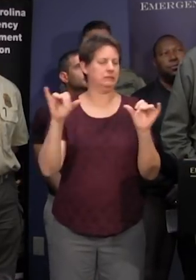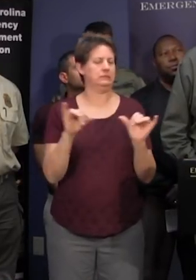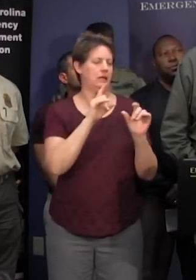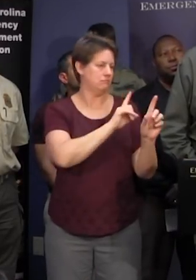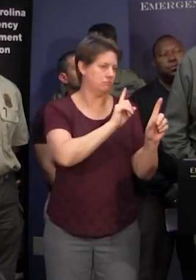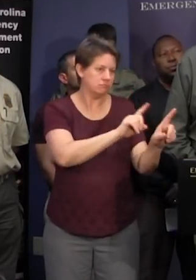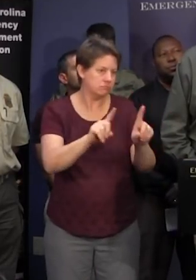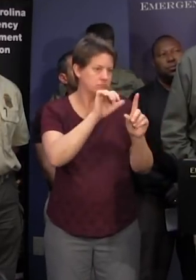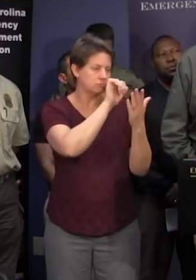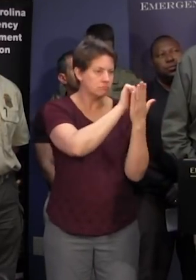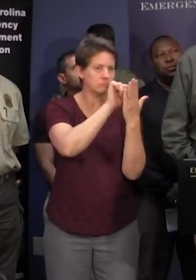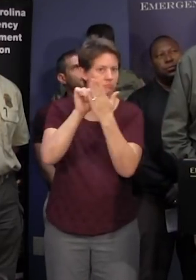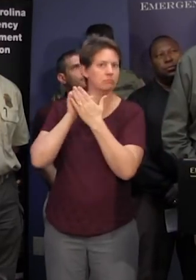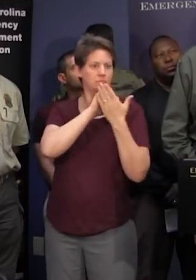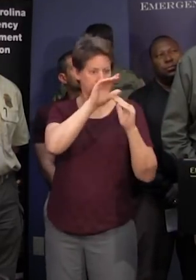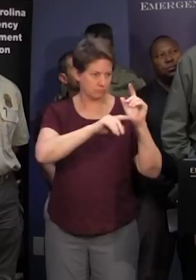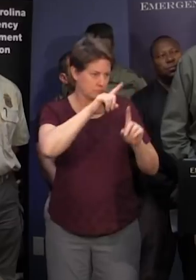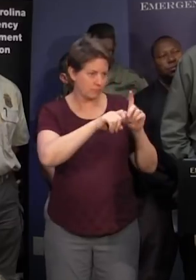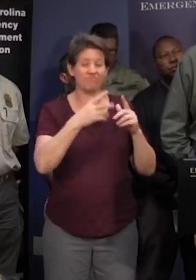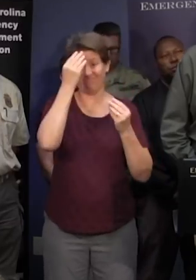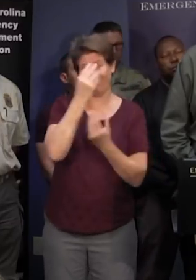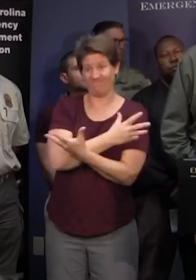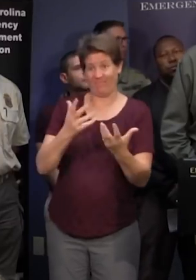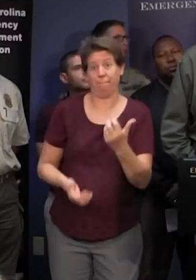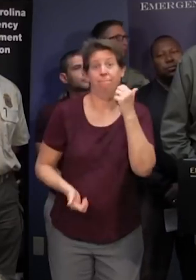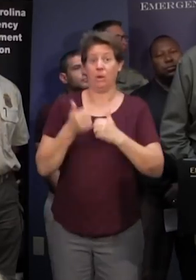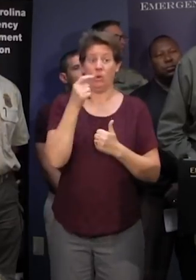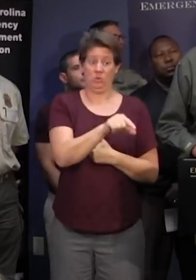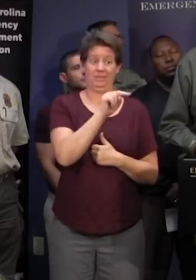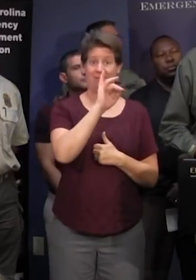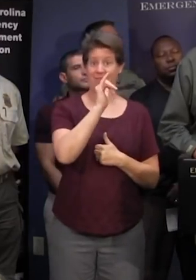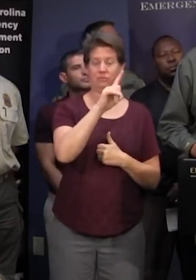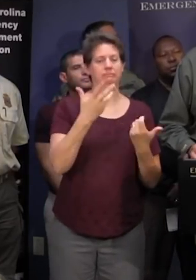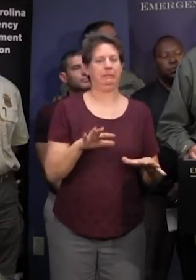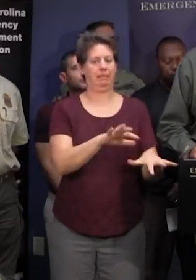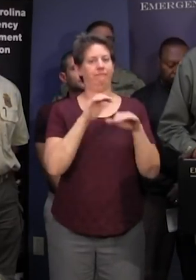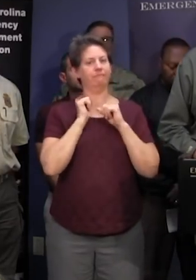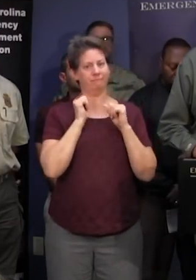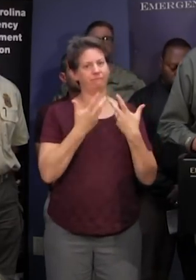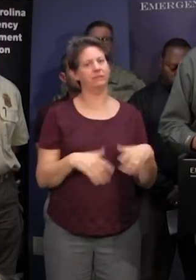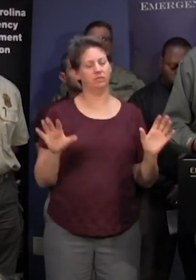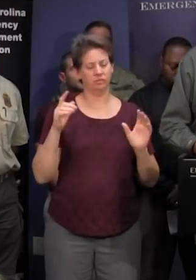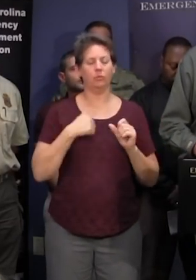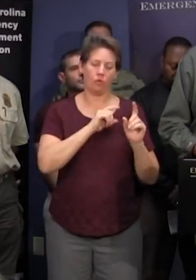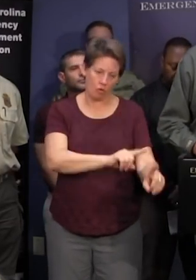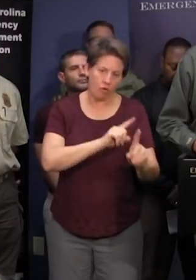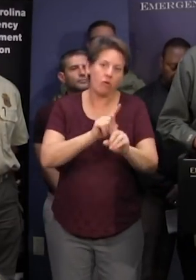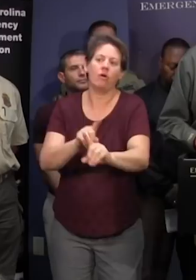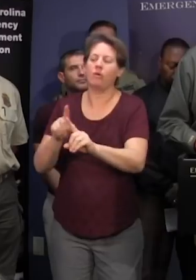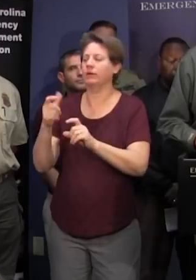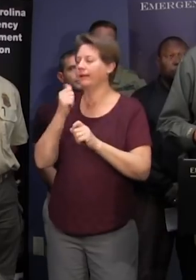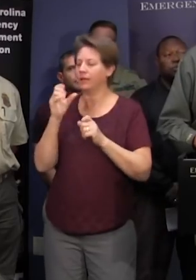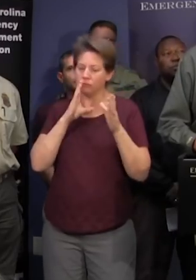report that most most and nichols have gone they've evacuated but we're still going through those areas in our river communities